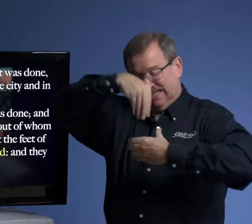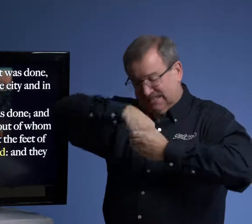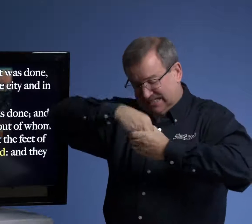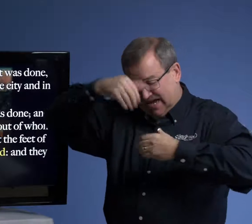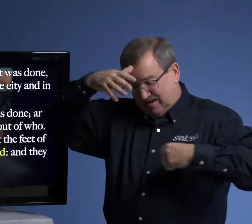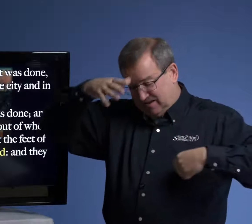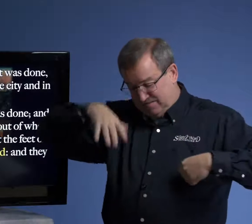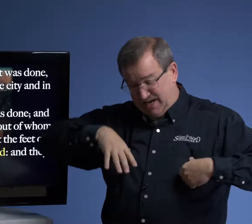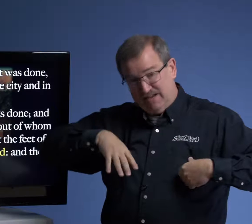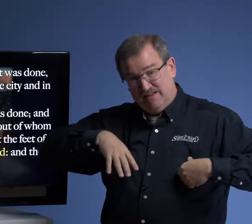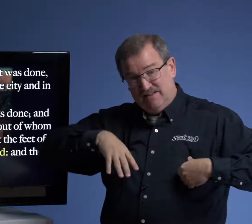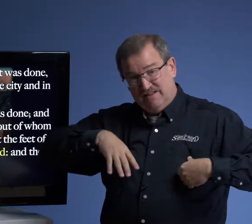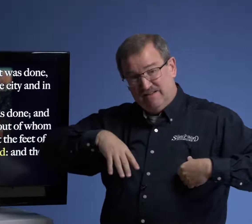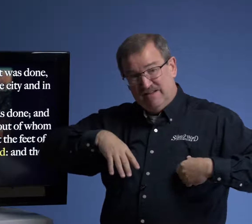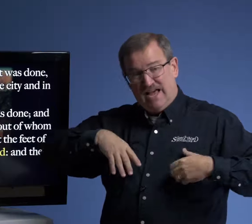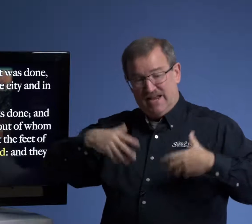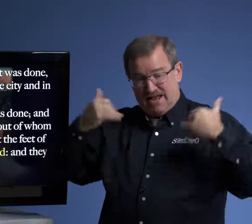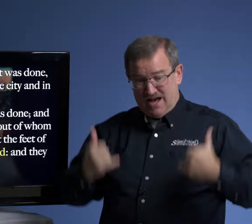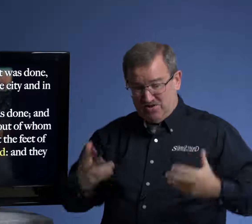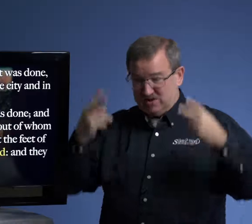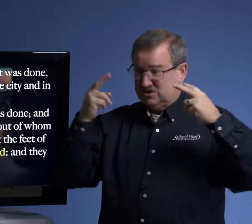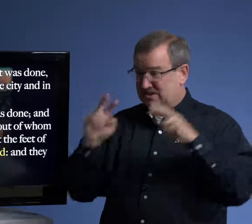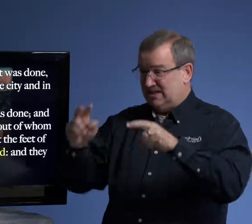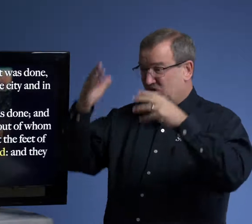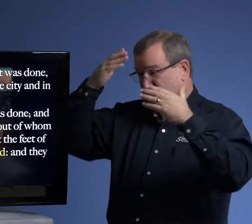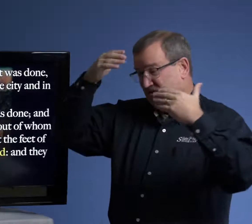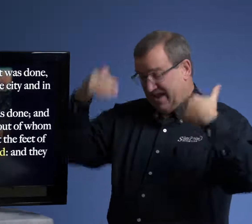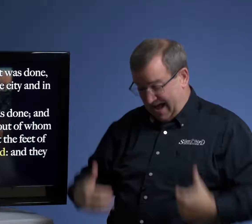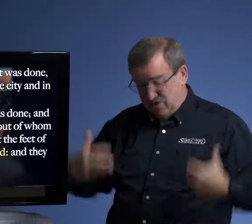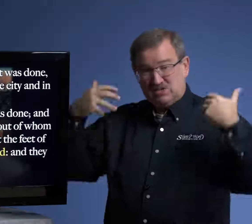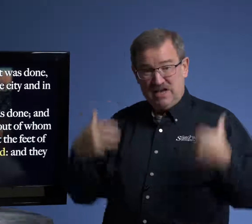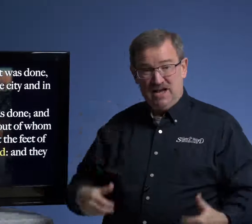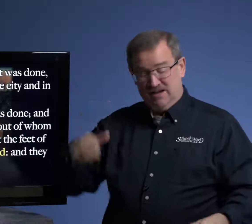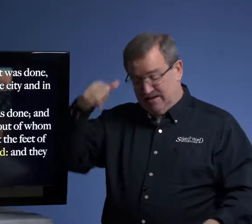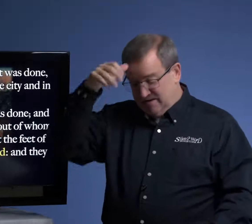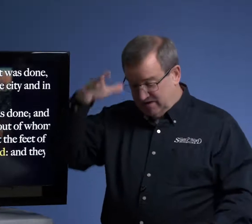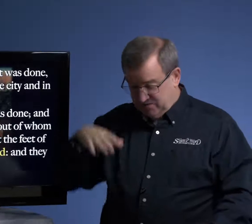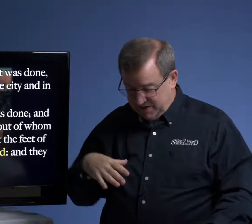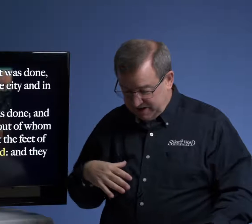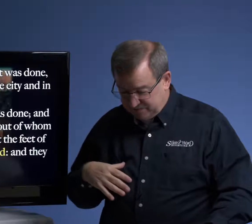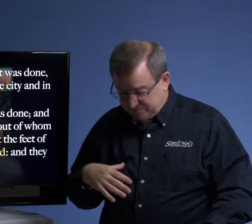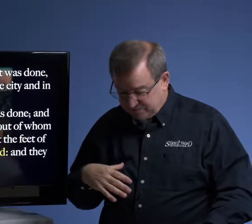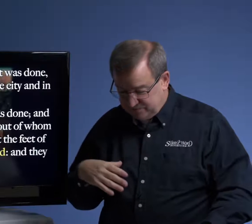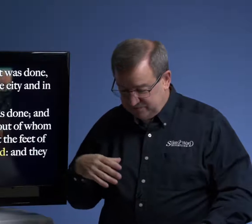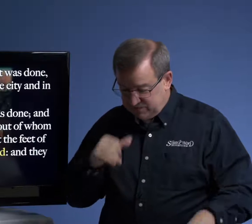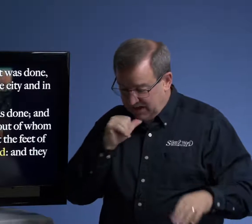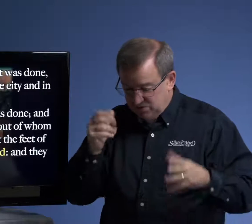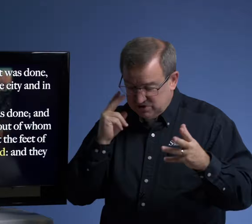inside the man. And now they could see it on the outside of the man. I want